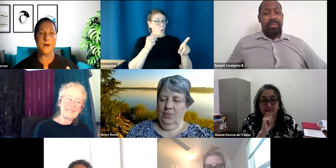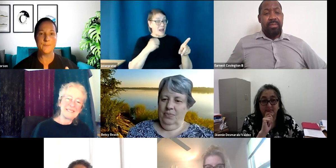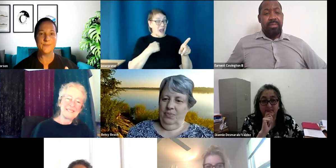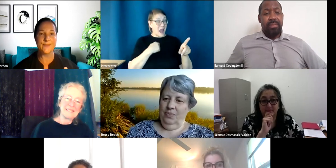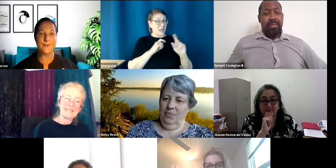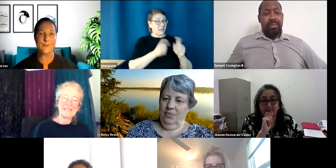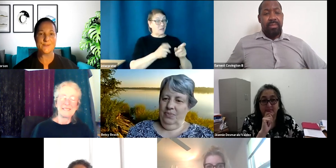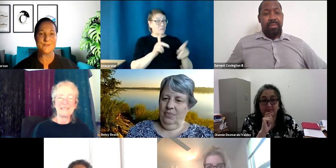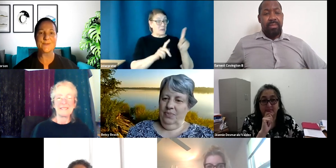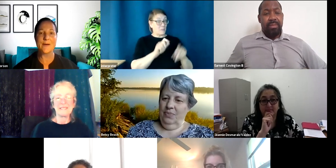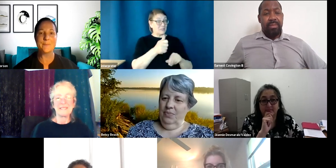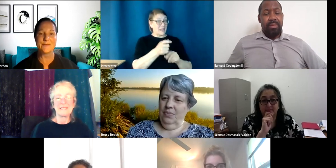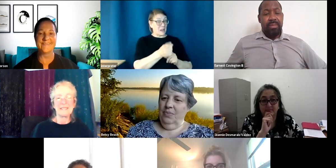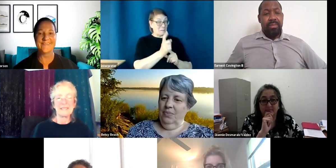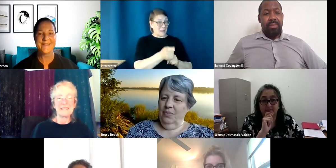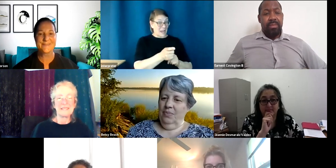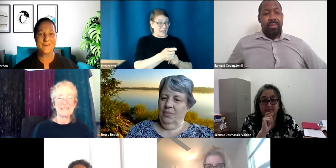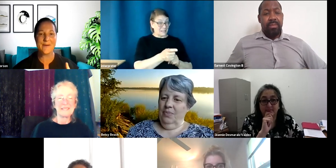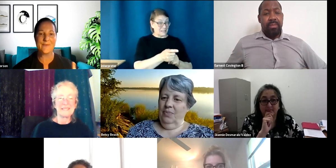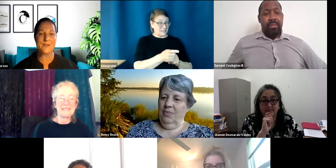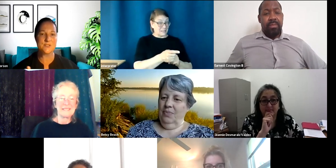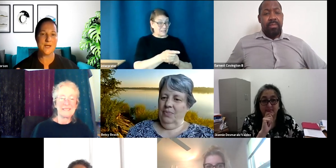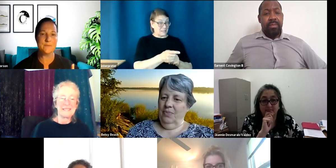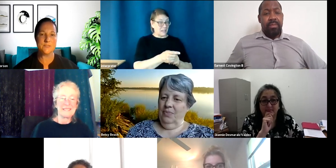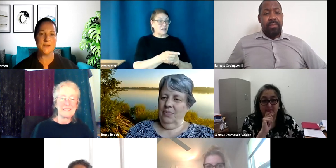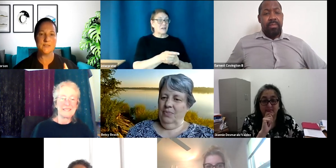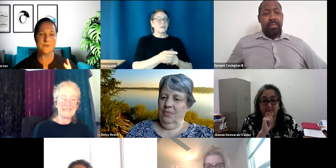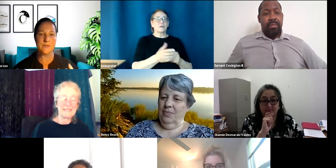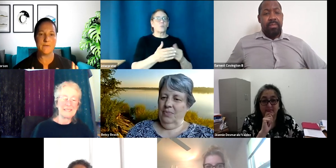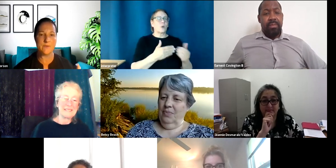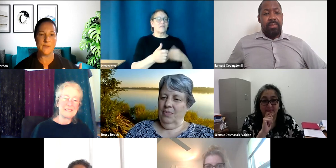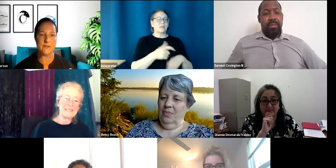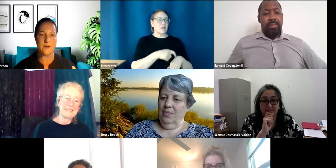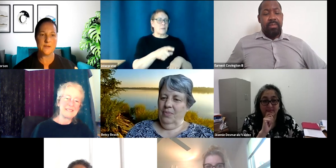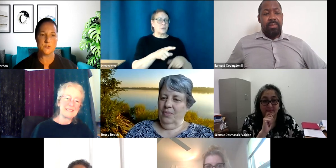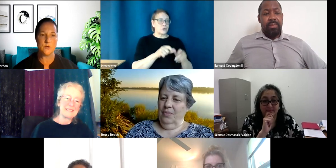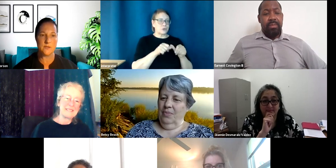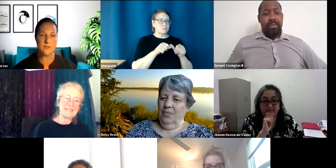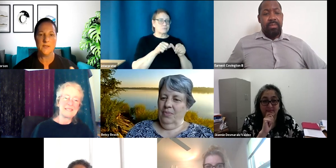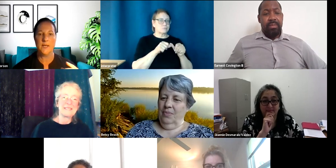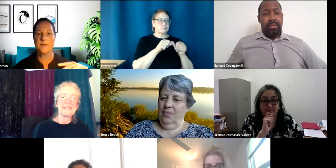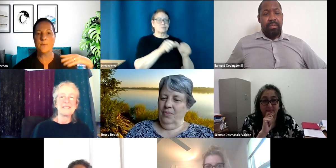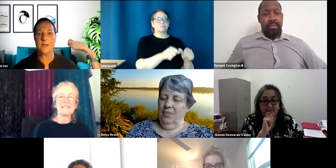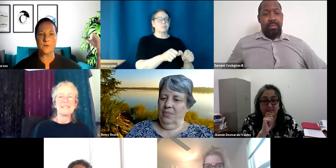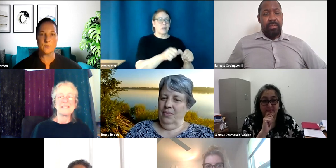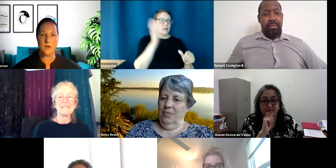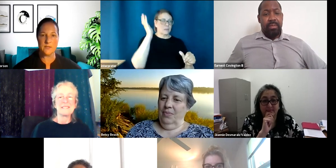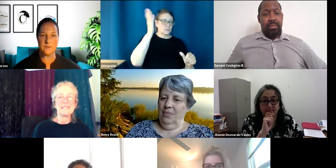up that your questions are up. so however much time you're taking to allow everybody to kind of talk and then whatever kind